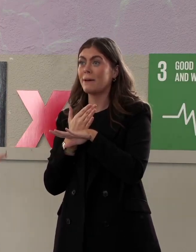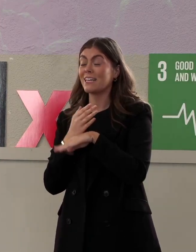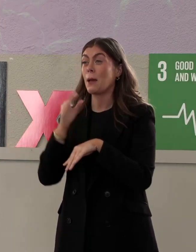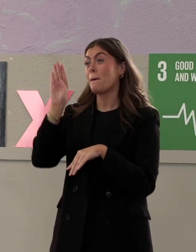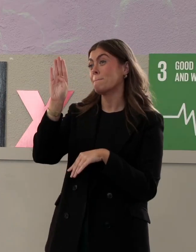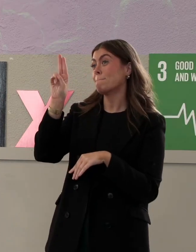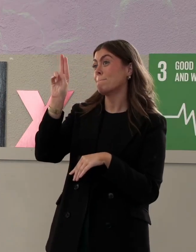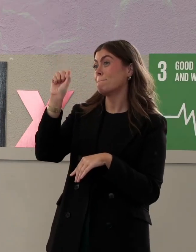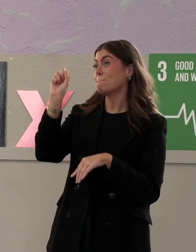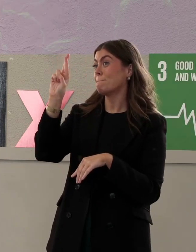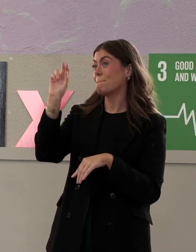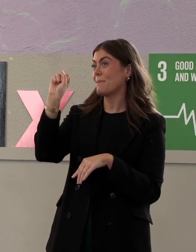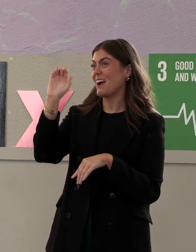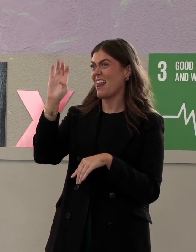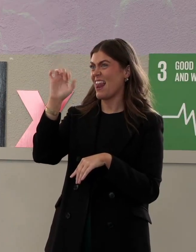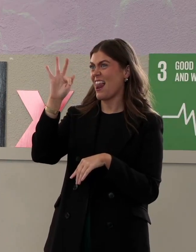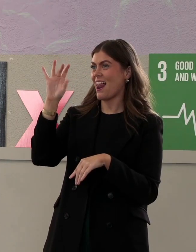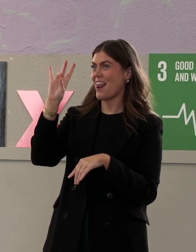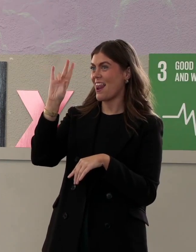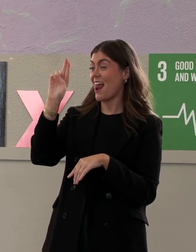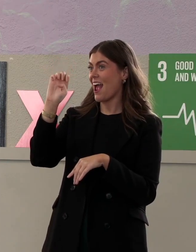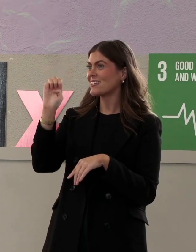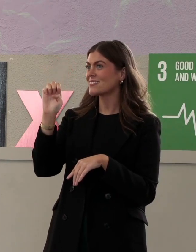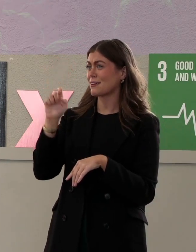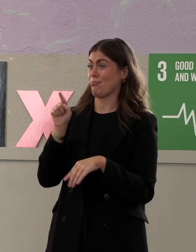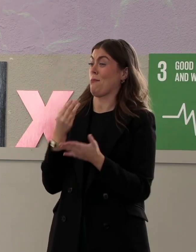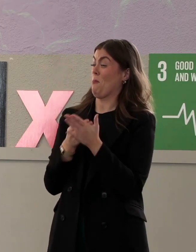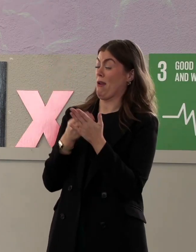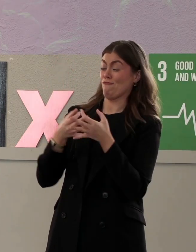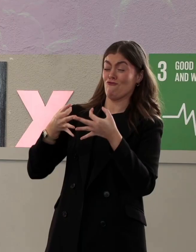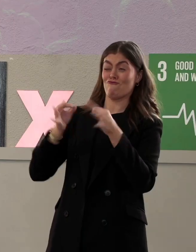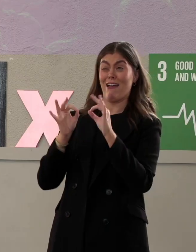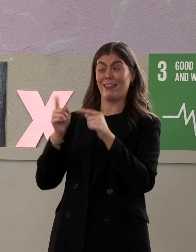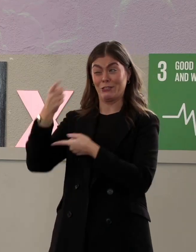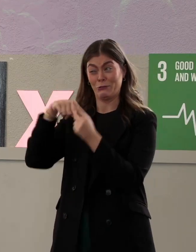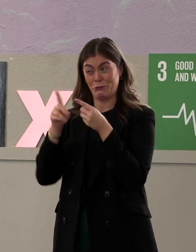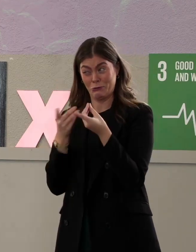Setters coming out of everywhere. Believe me, the money was bad. You'd have done it too.